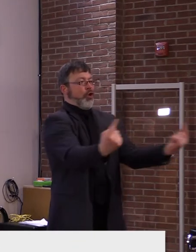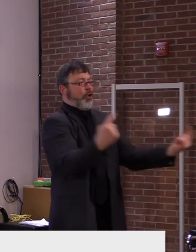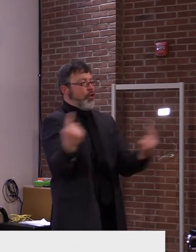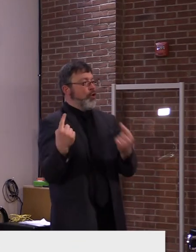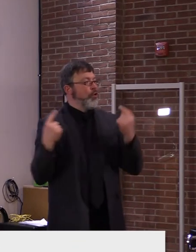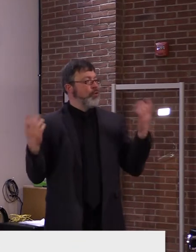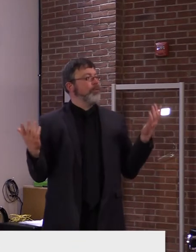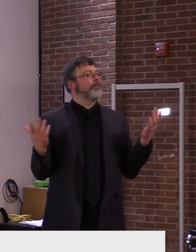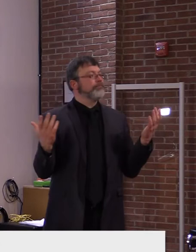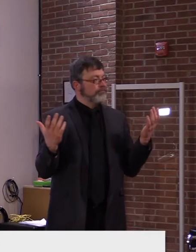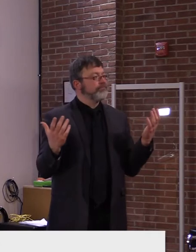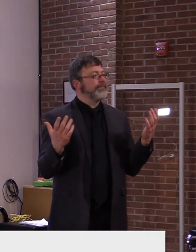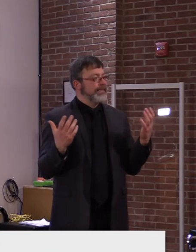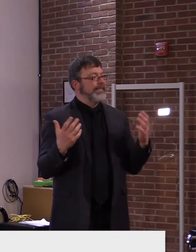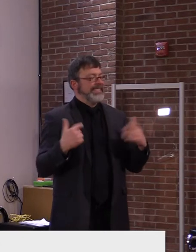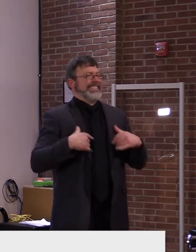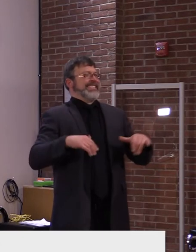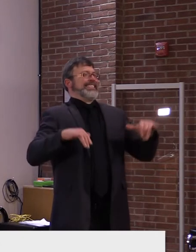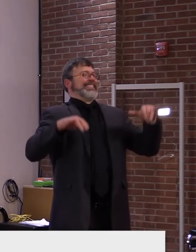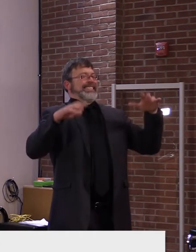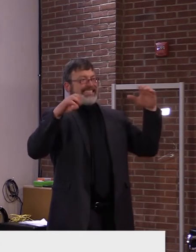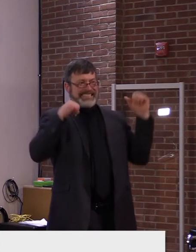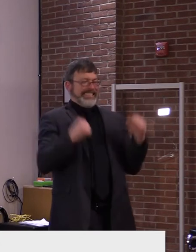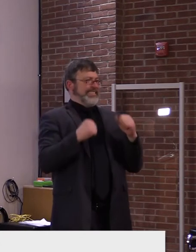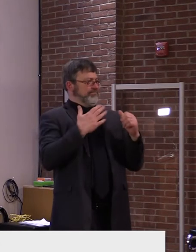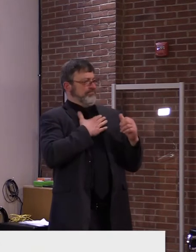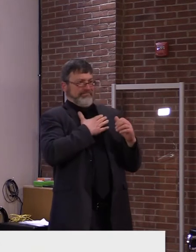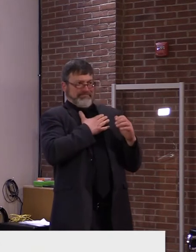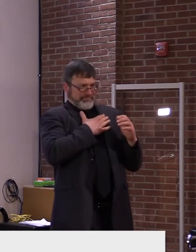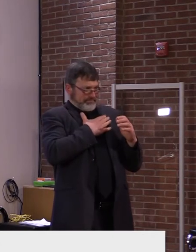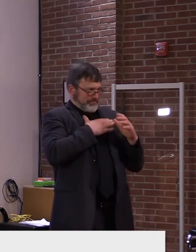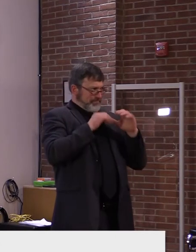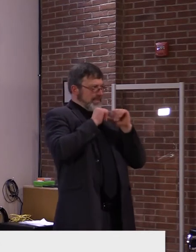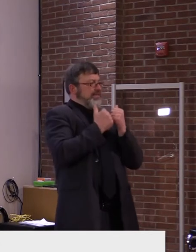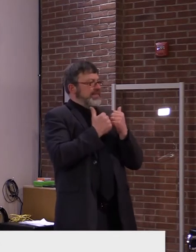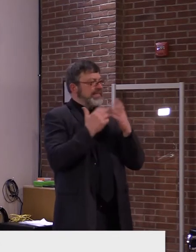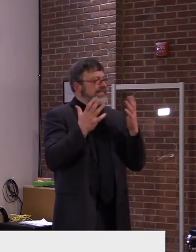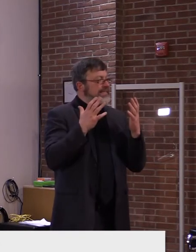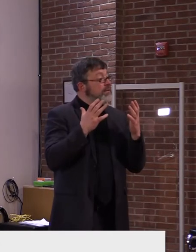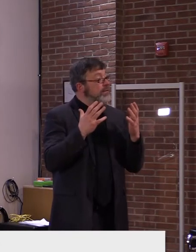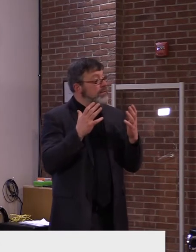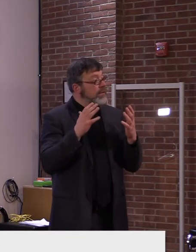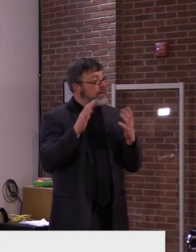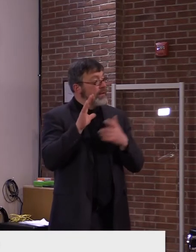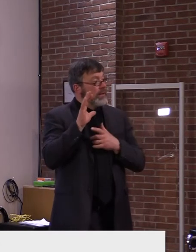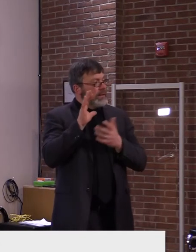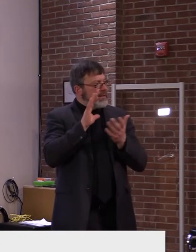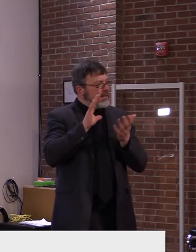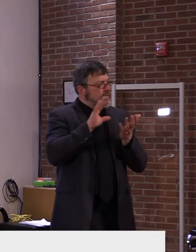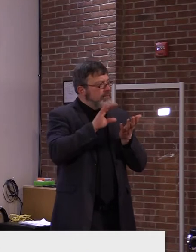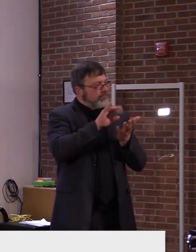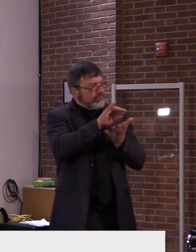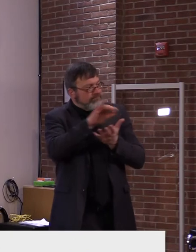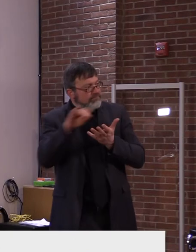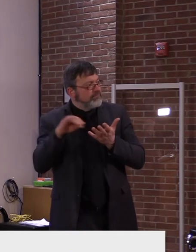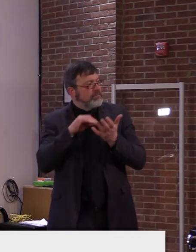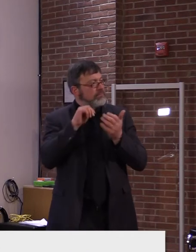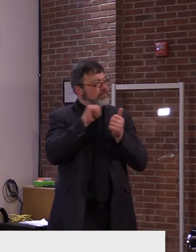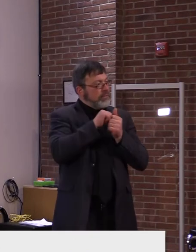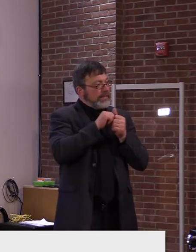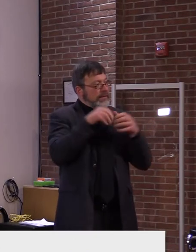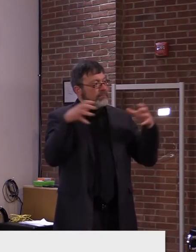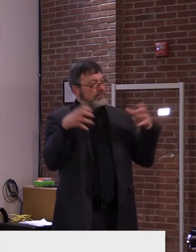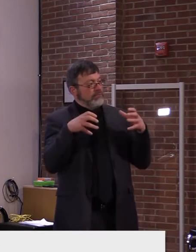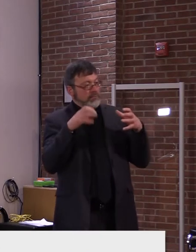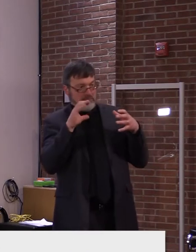agency and coordinating with, um, with the chief prevention officer Monica Hutt in order to make it